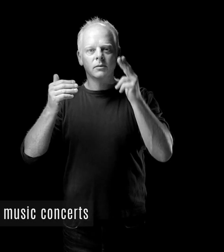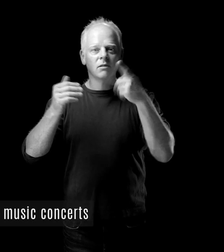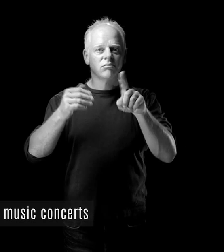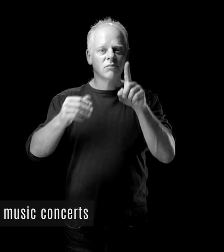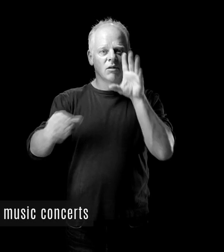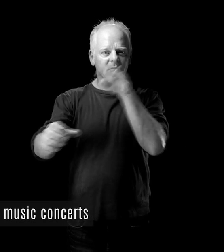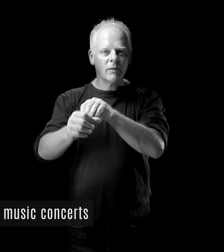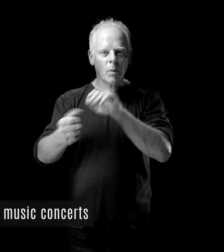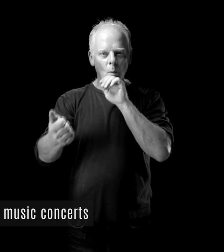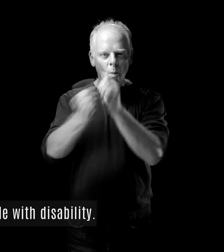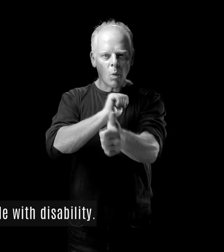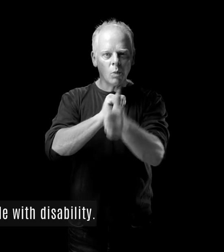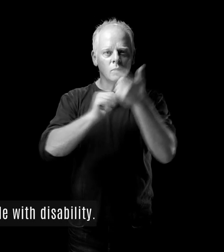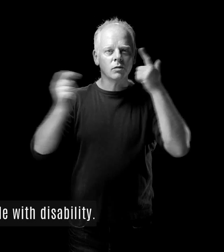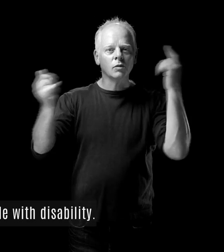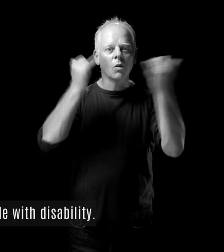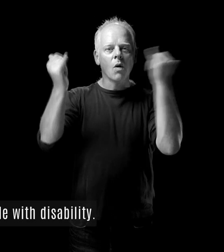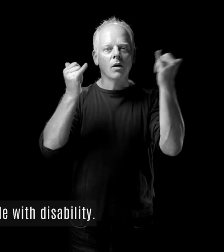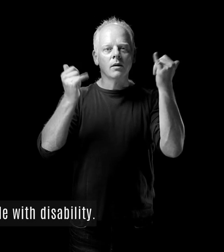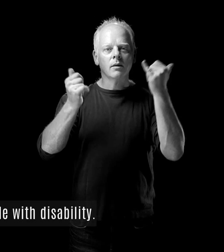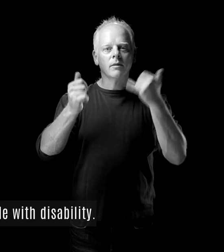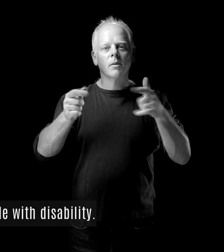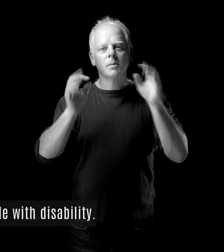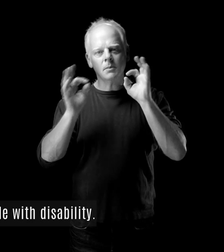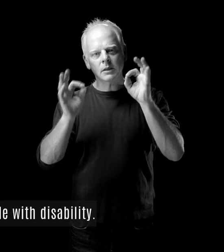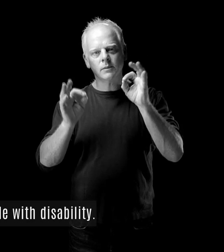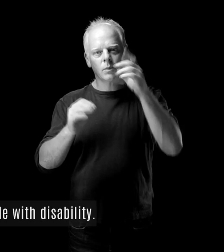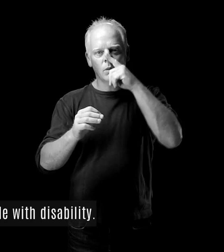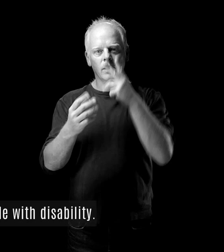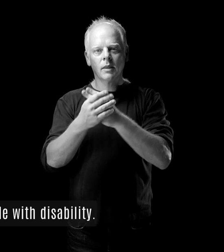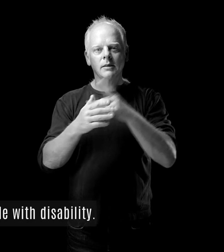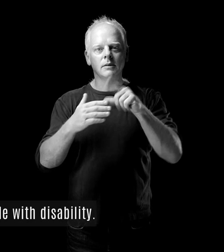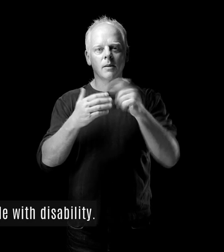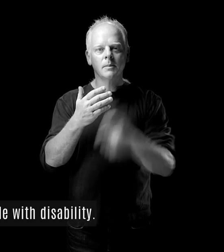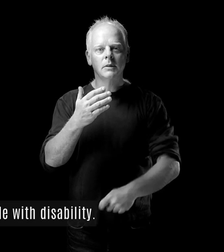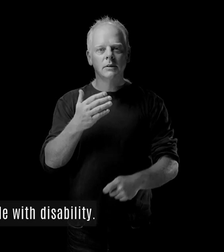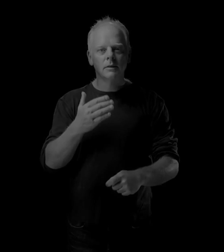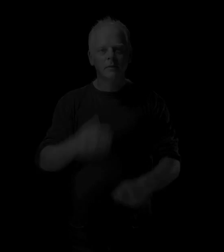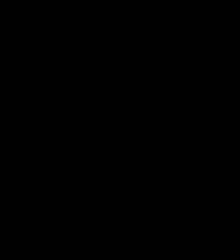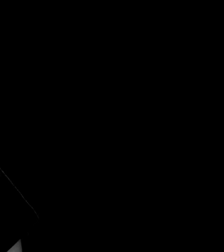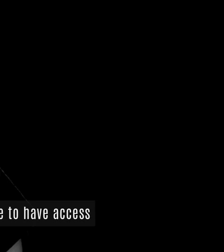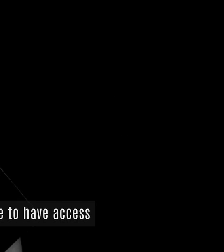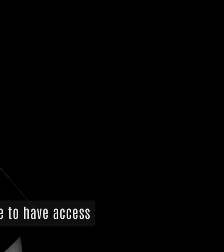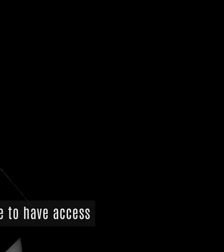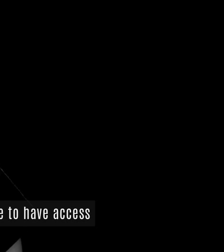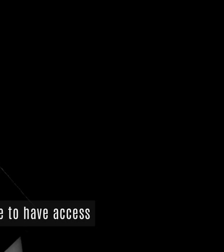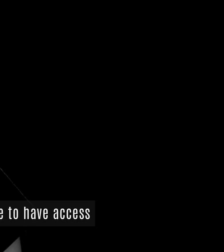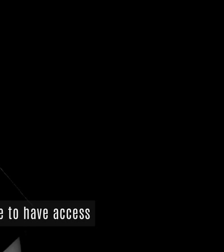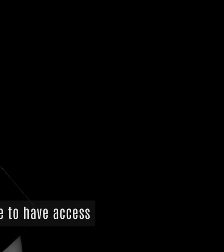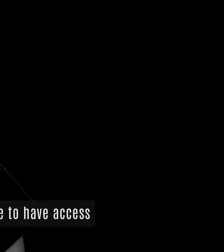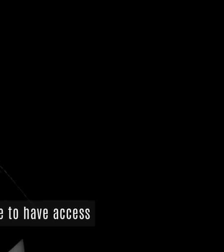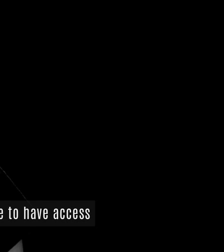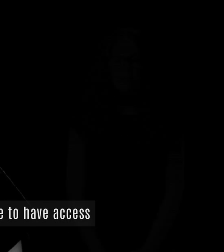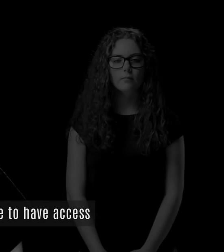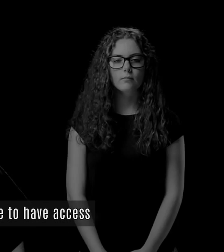and music concerts that are especially for people with disabilities. Children with